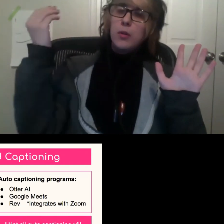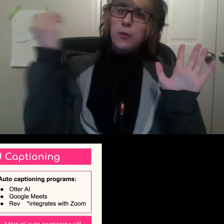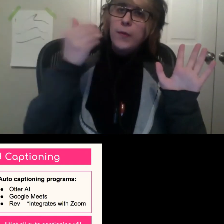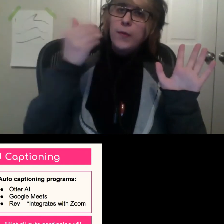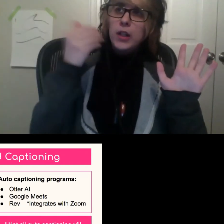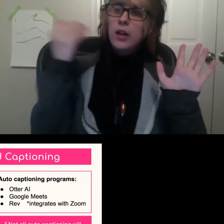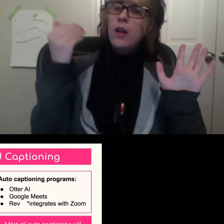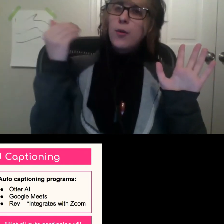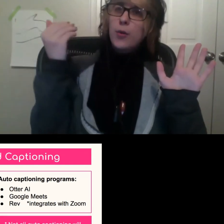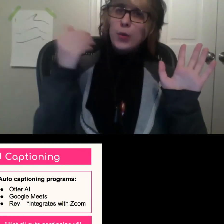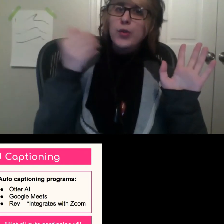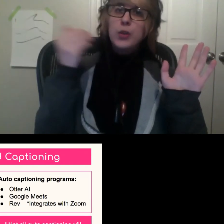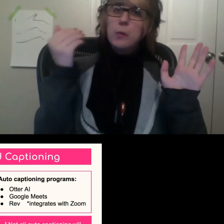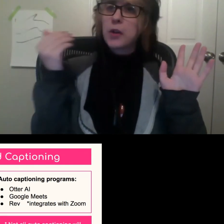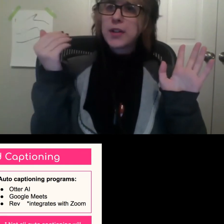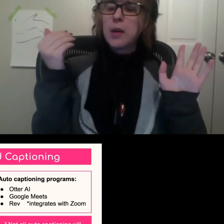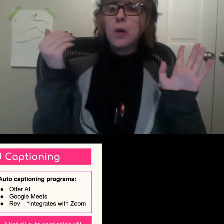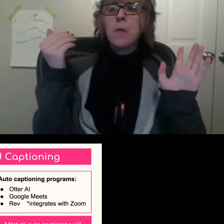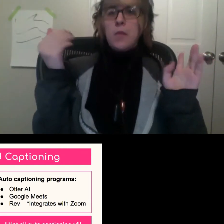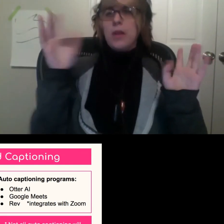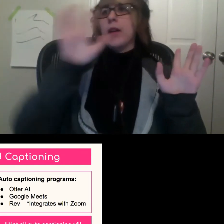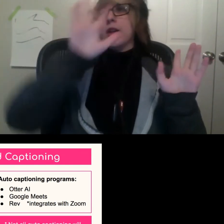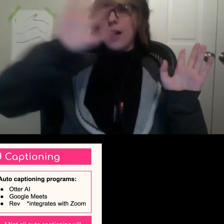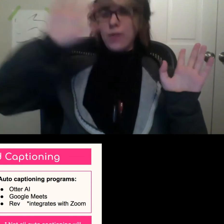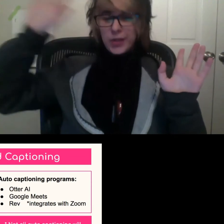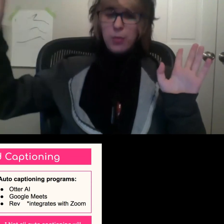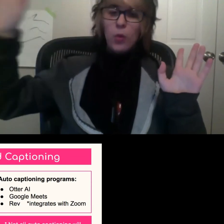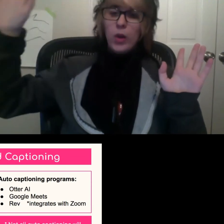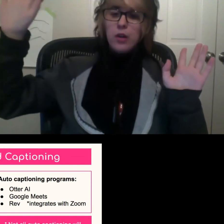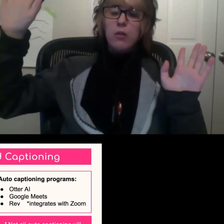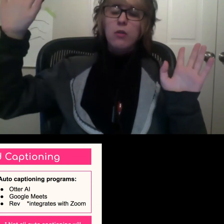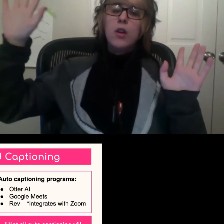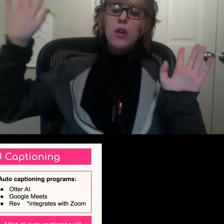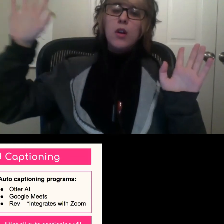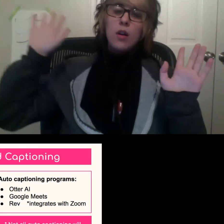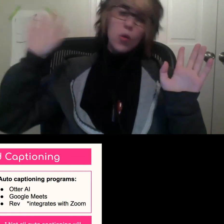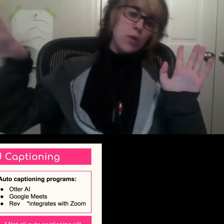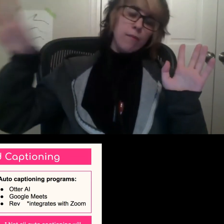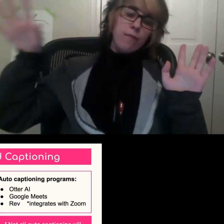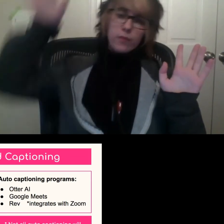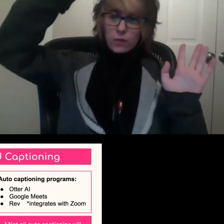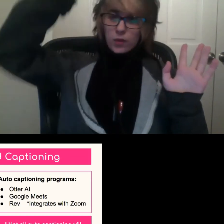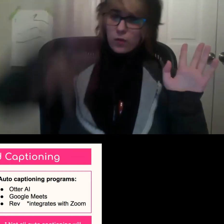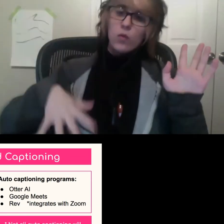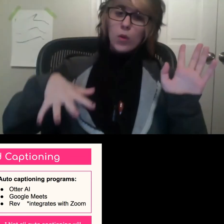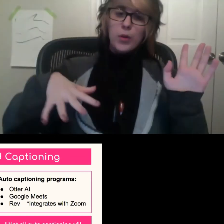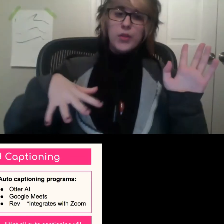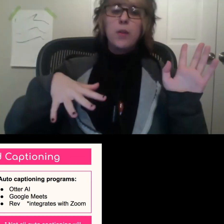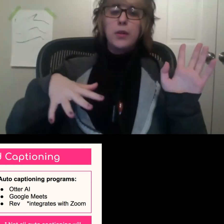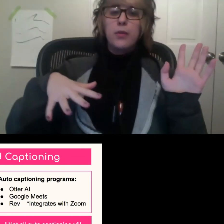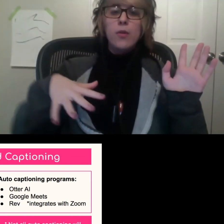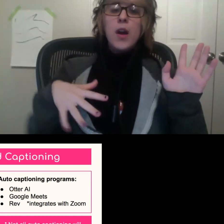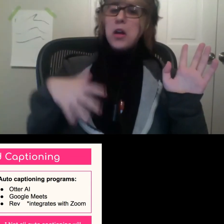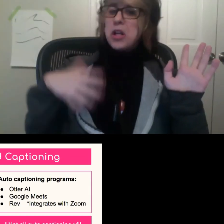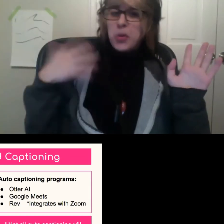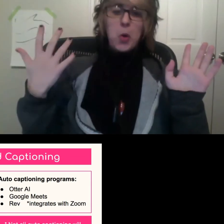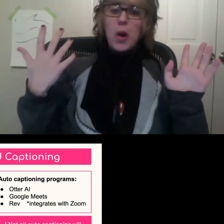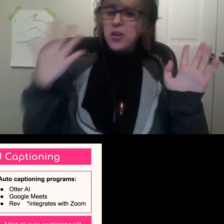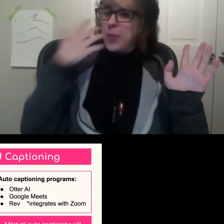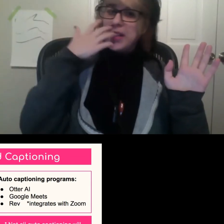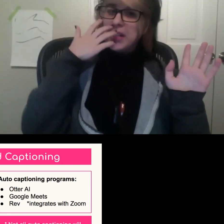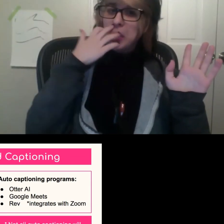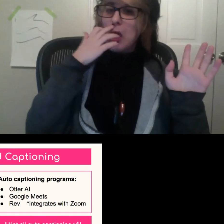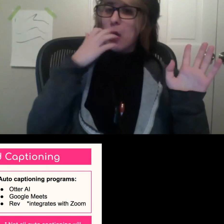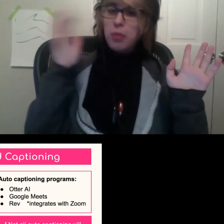you know, it'll feed through Zoom, for example, and you'll have the separate window open where it's coming through. This